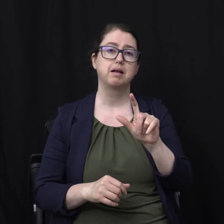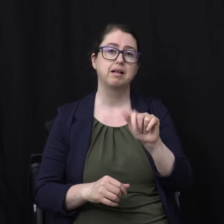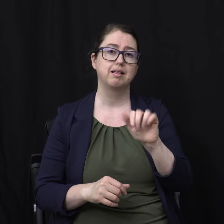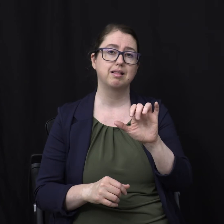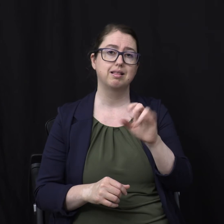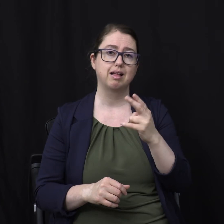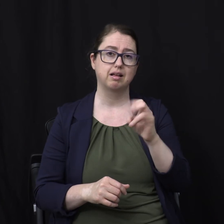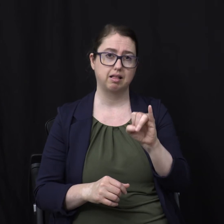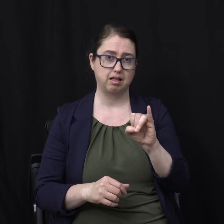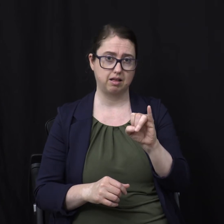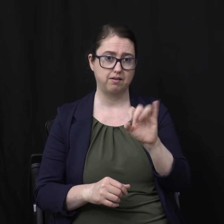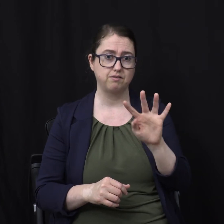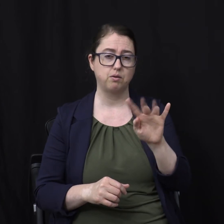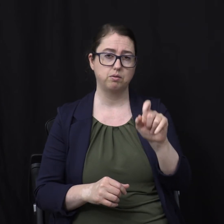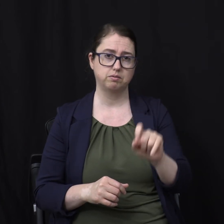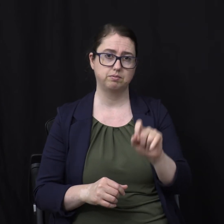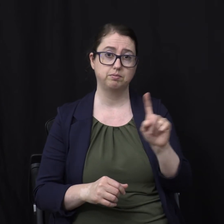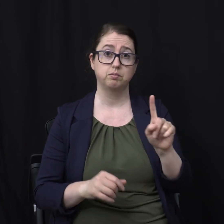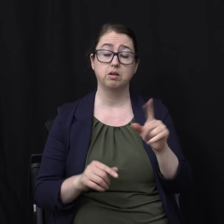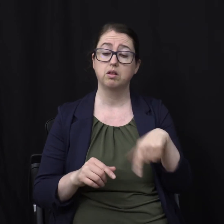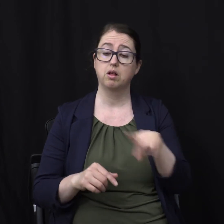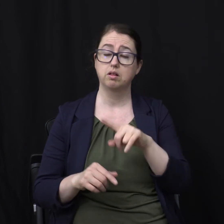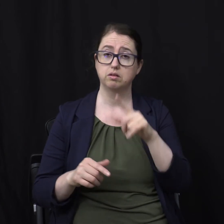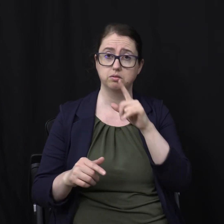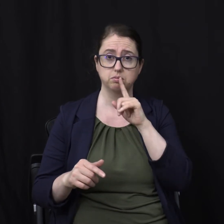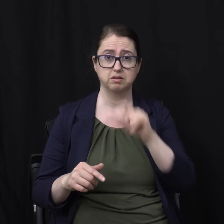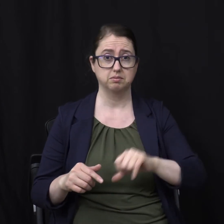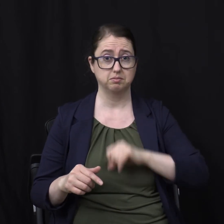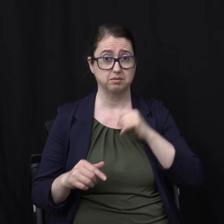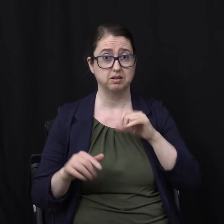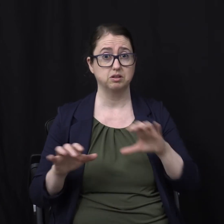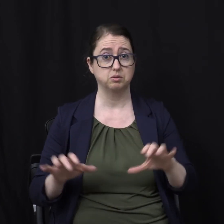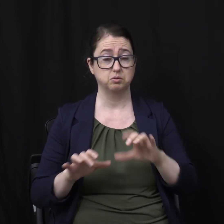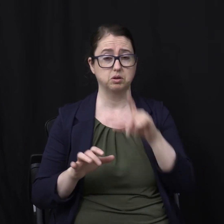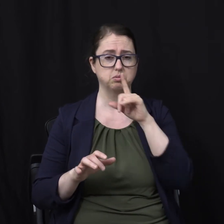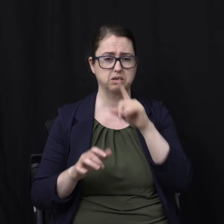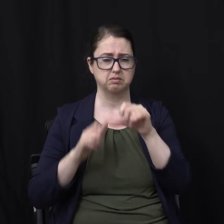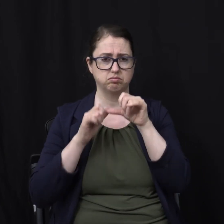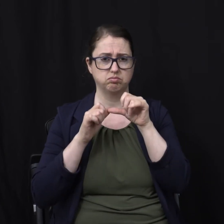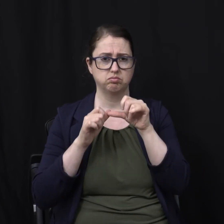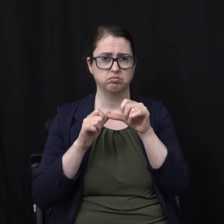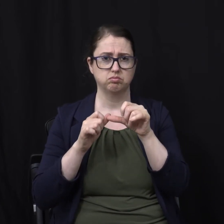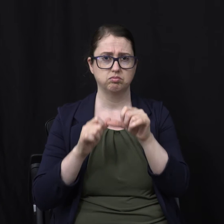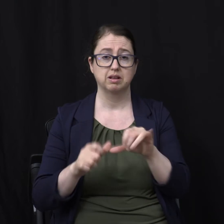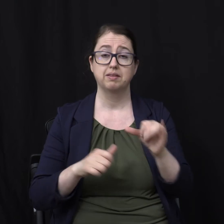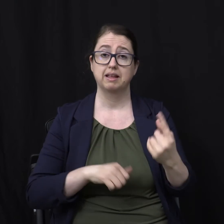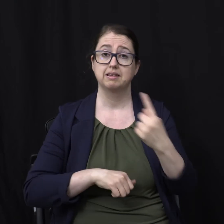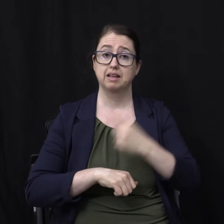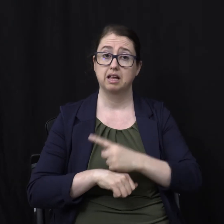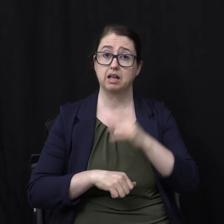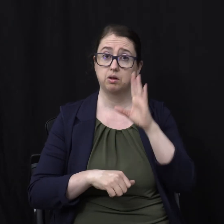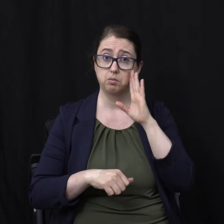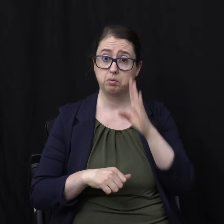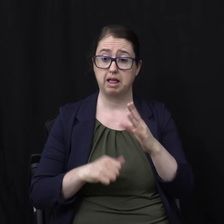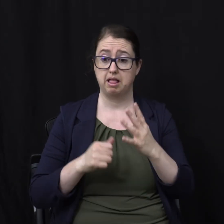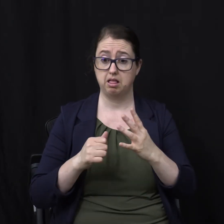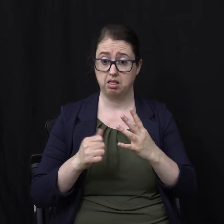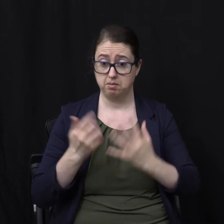all the proud Yea all them that do wickedly Shall be What's the word Stubble And the day that cometh Shall burn them up